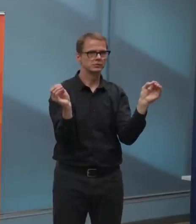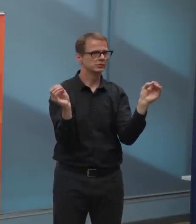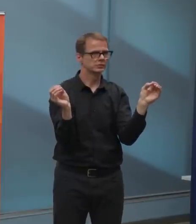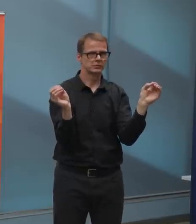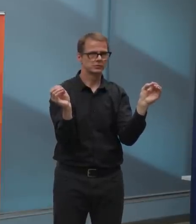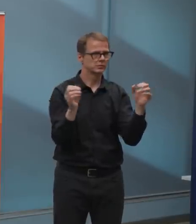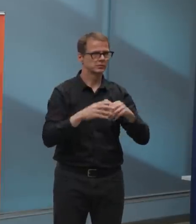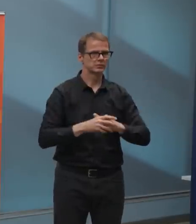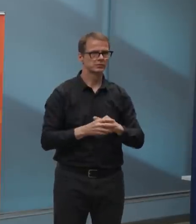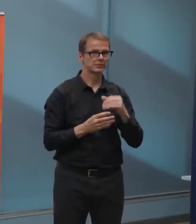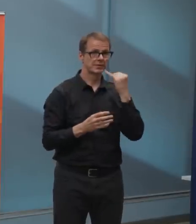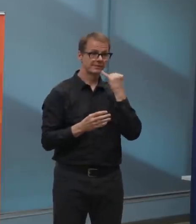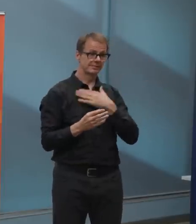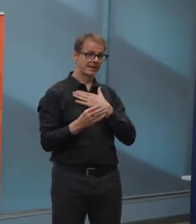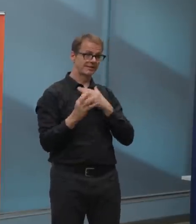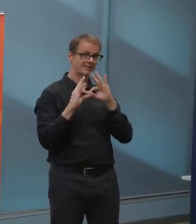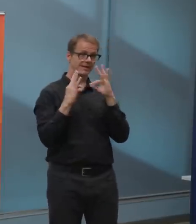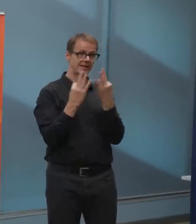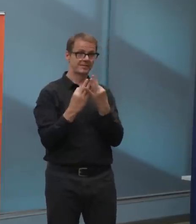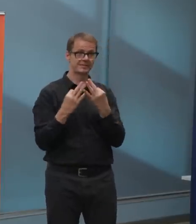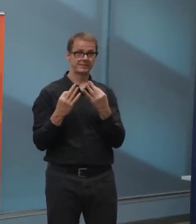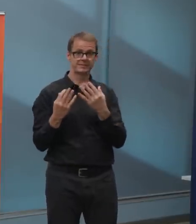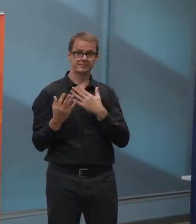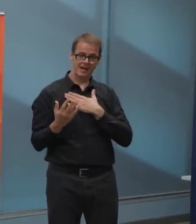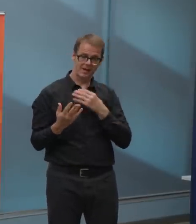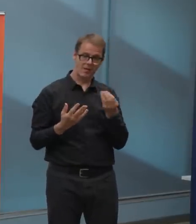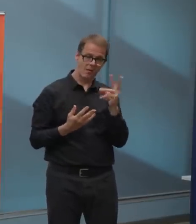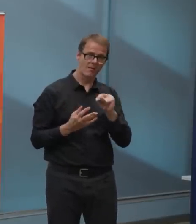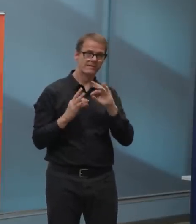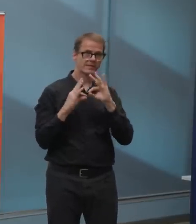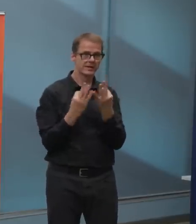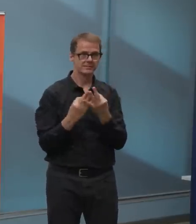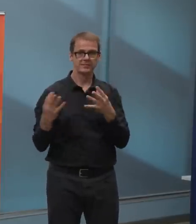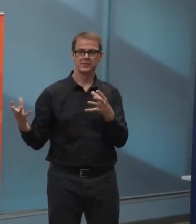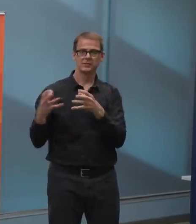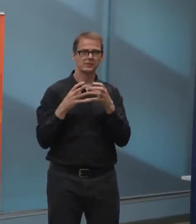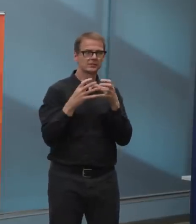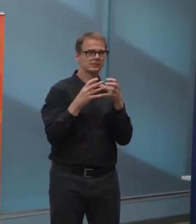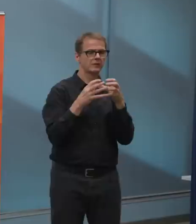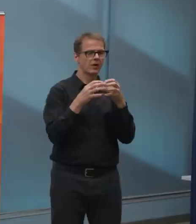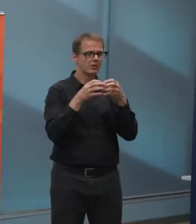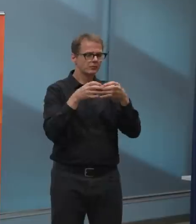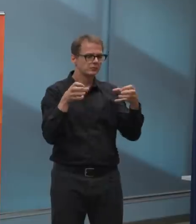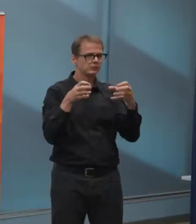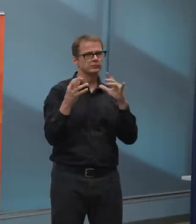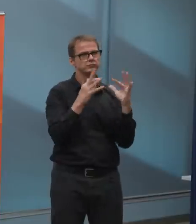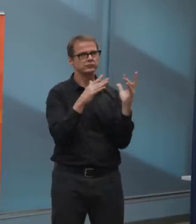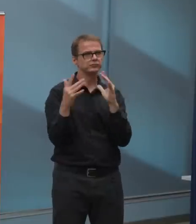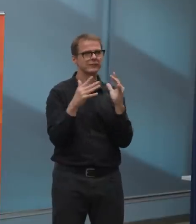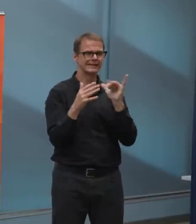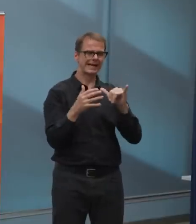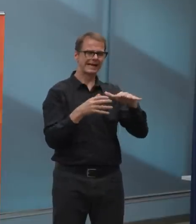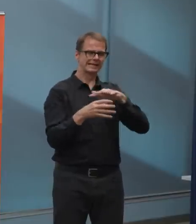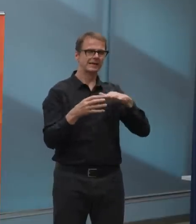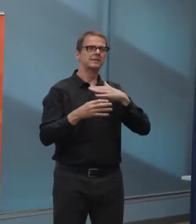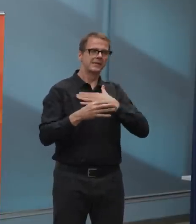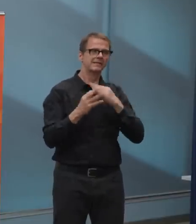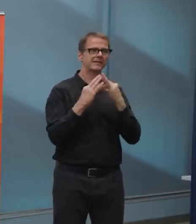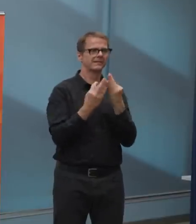your equipment, you're fine. Provided you're respecting the other restrictions that are in place from the province.